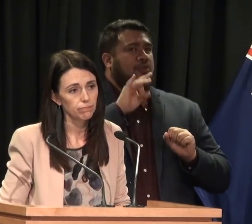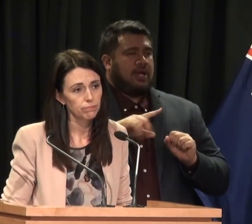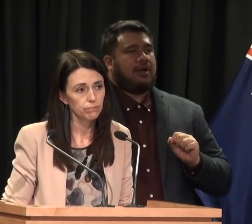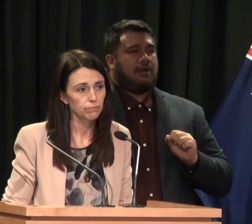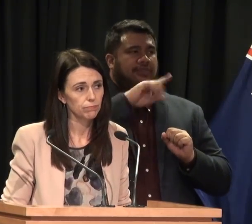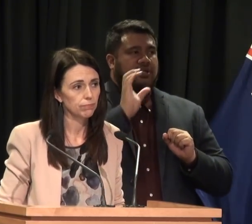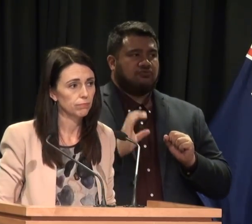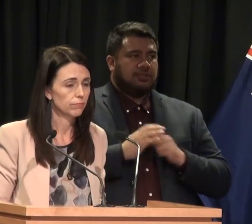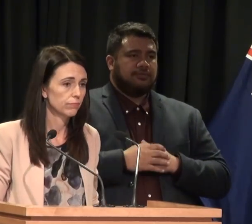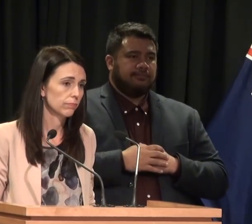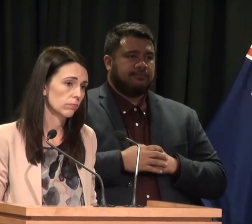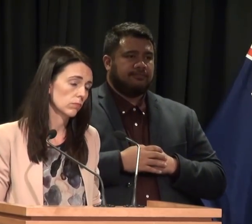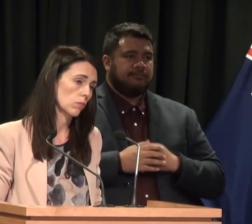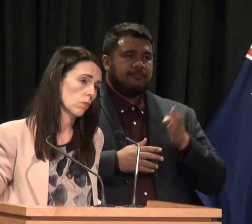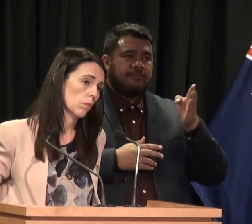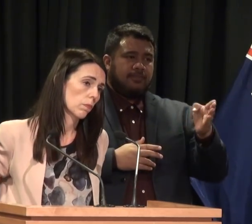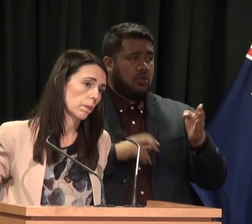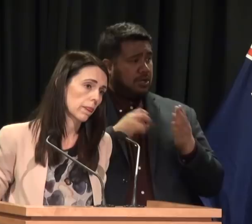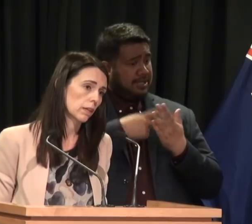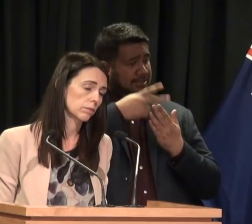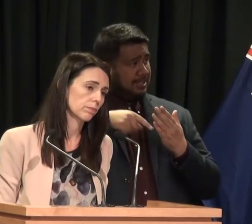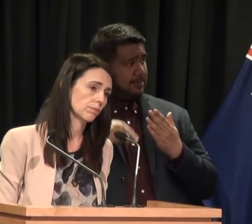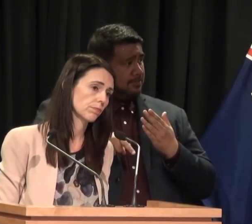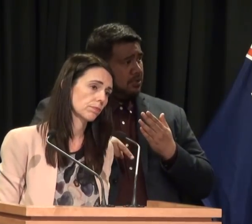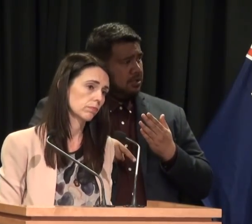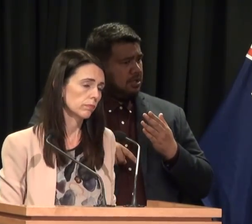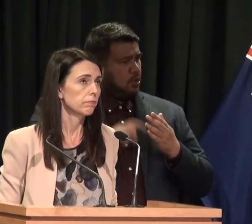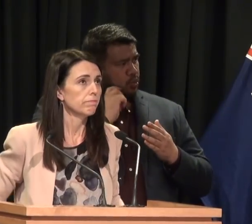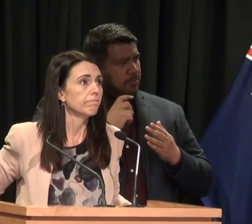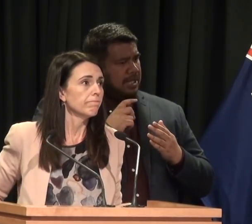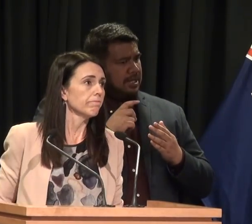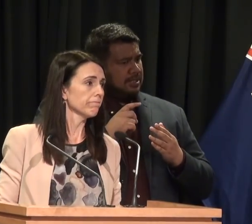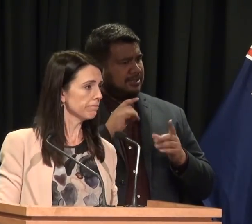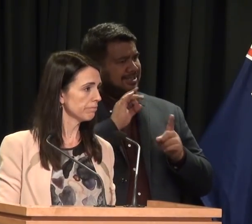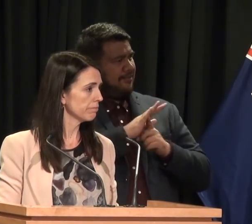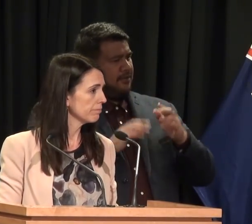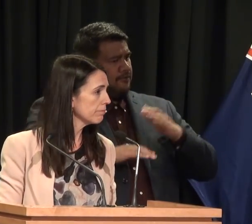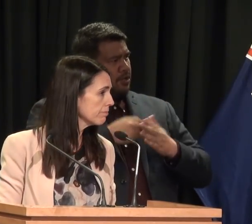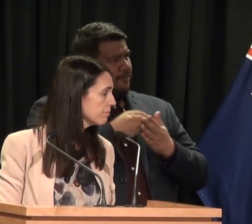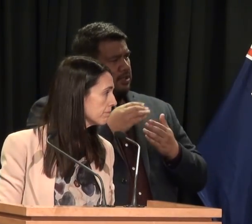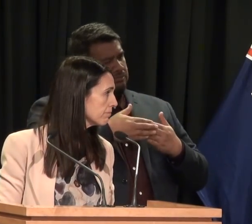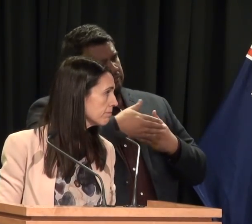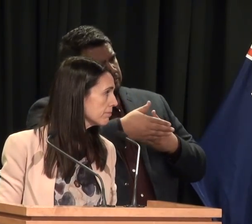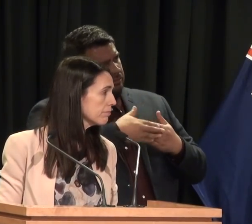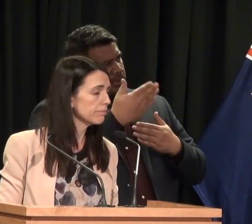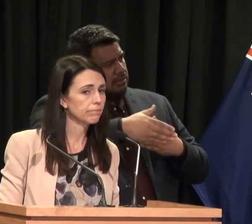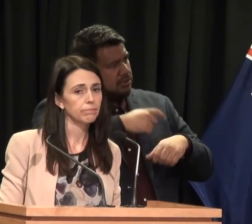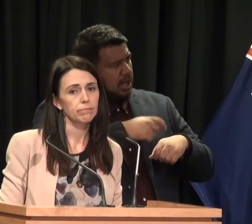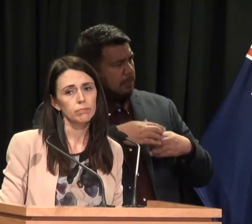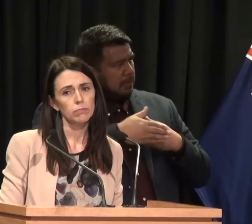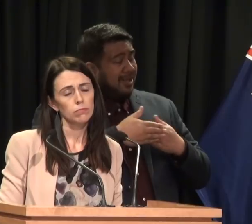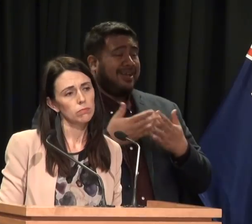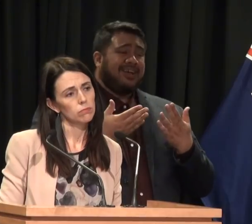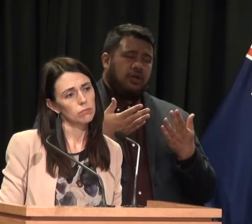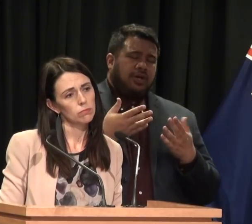Would you expect that the scheme would be fully funded within a certain period of time? Yeah, look, I mean, that's one of the things we now have to work